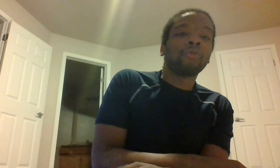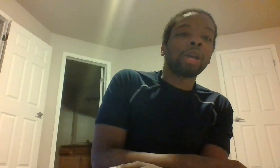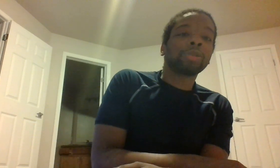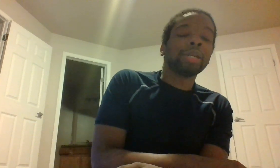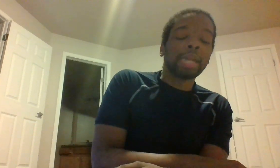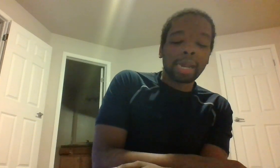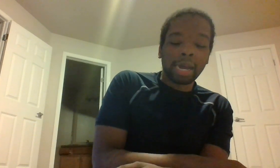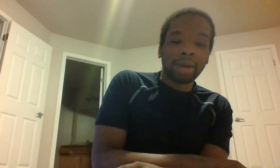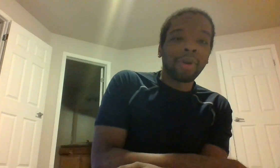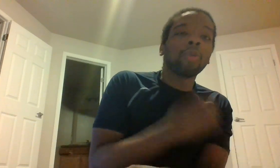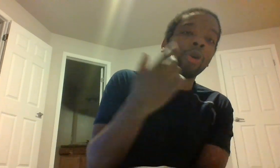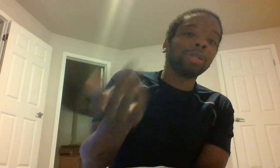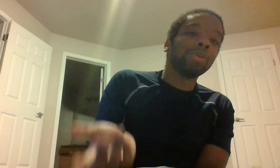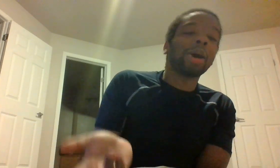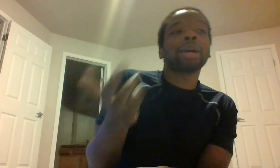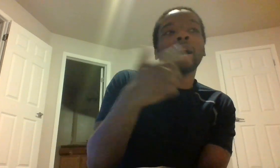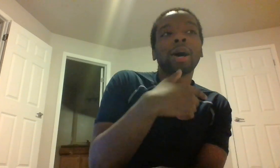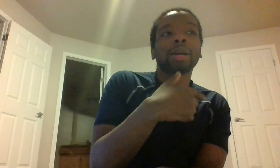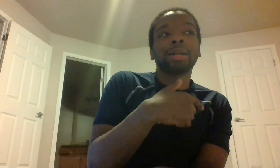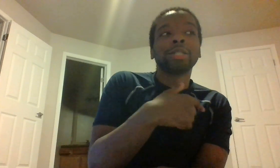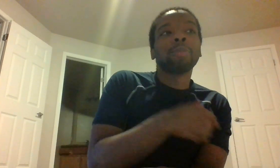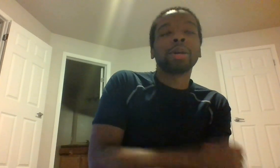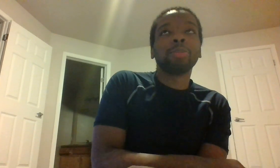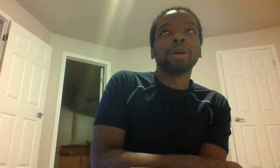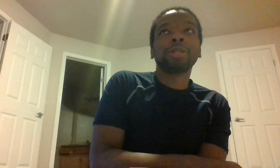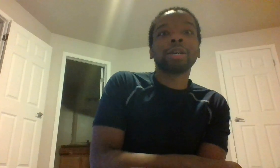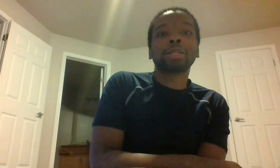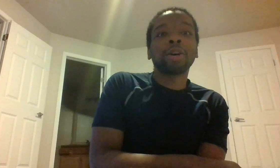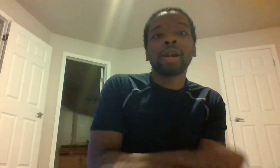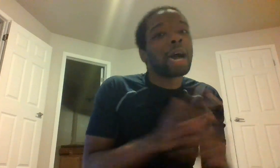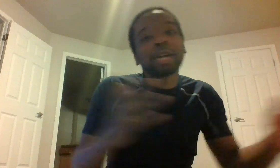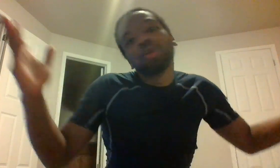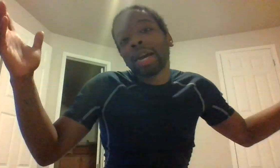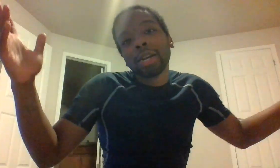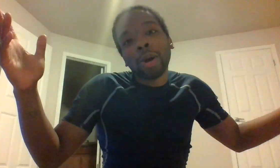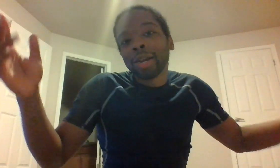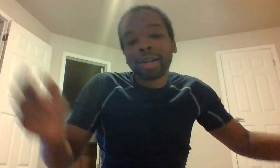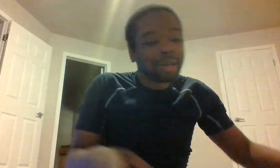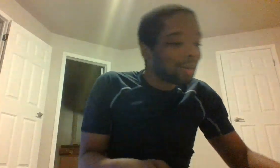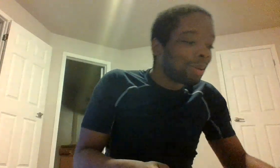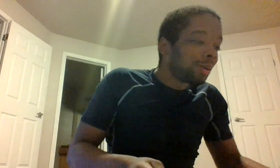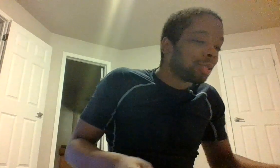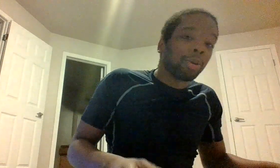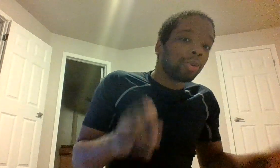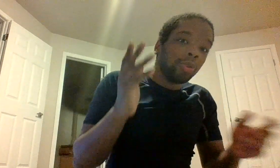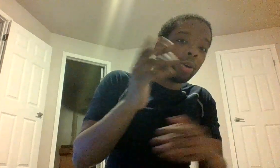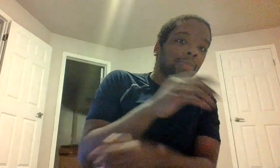frequency that if i want to i can hop jumping in the military so i can do that anyway so you know